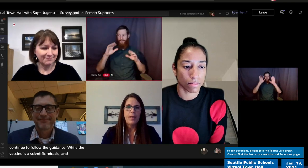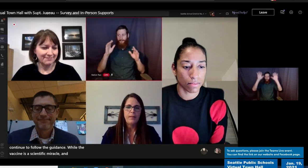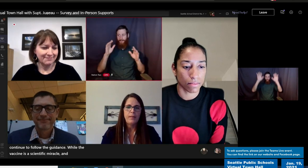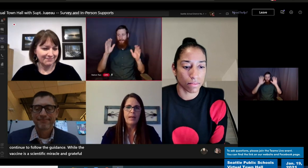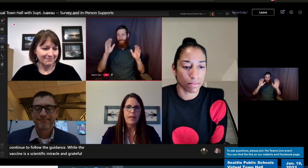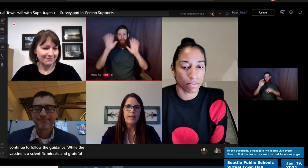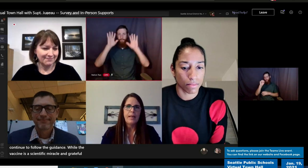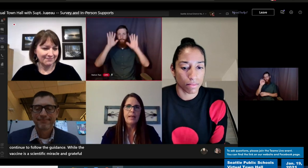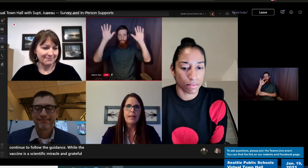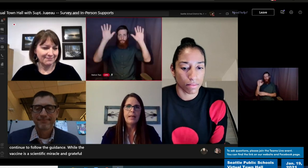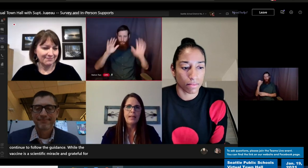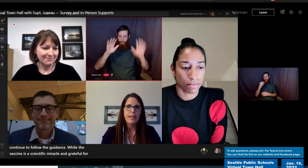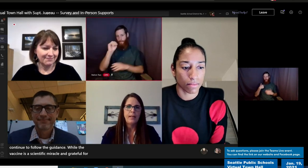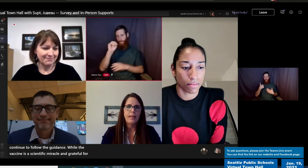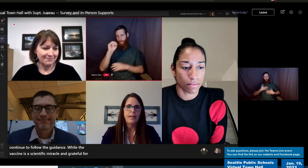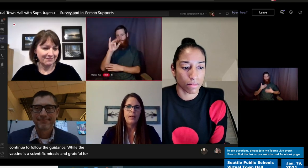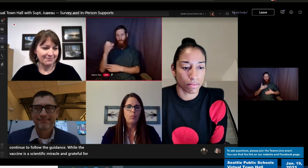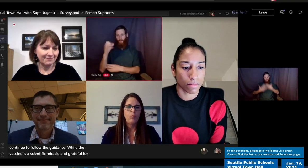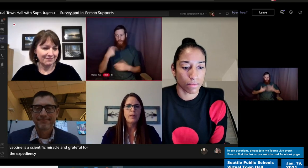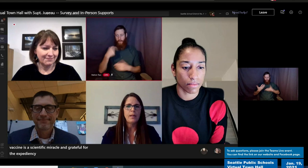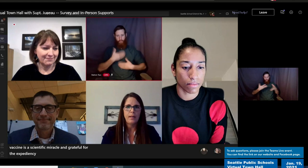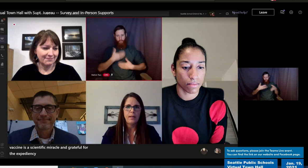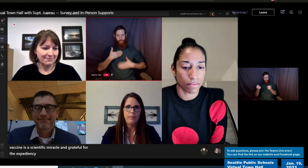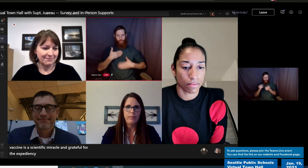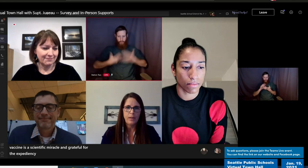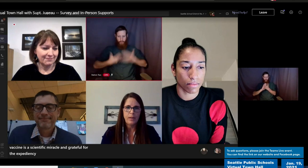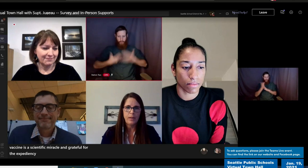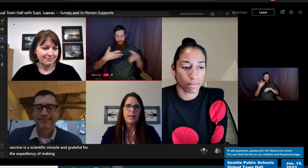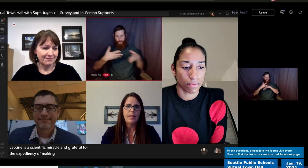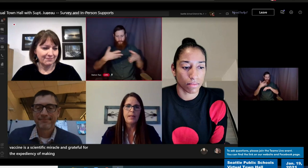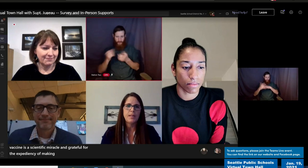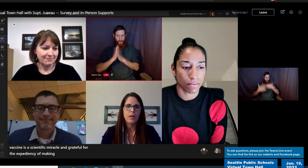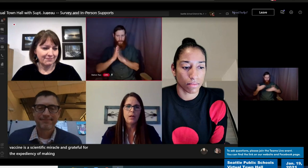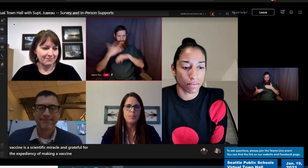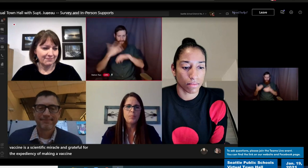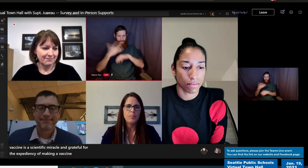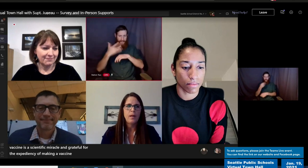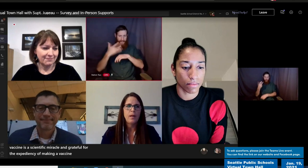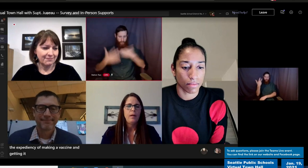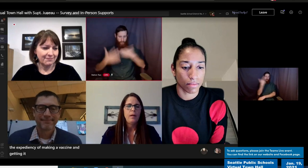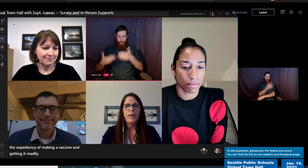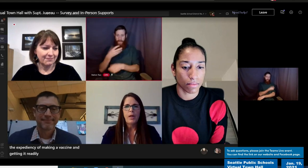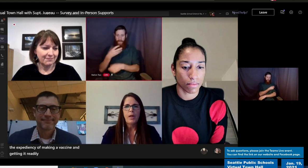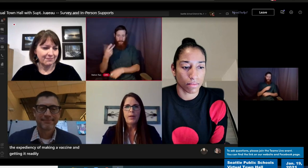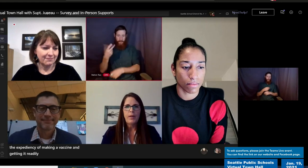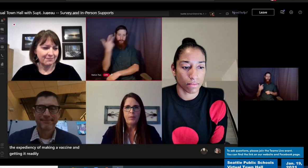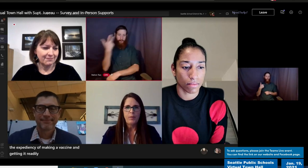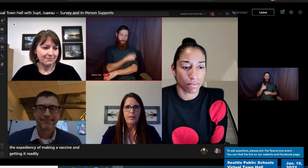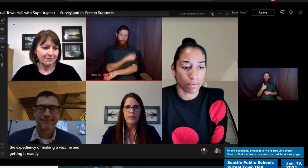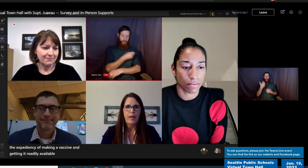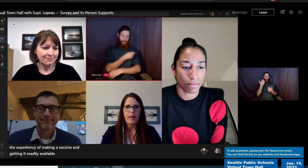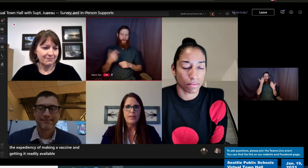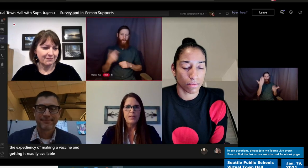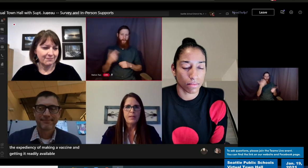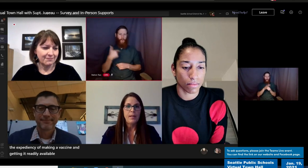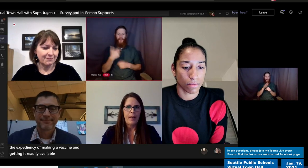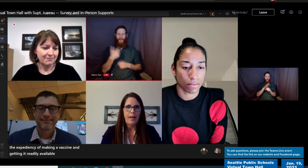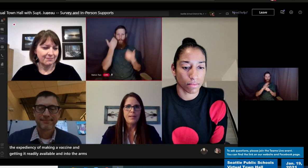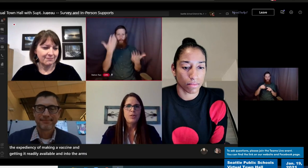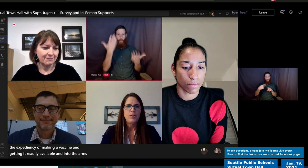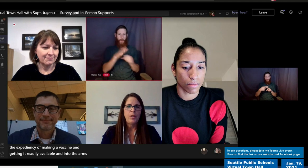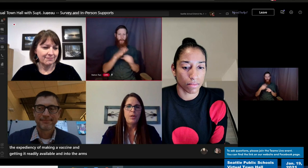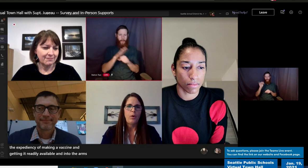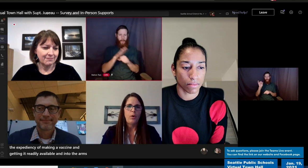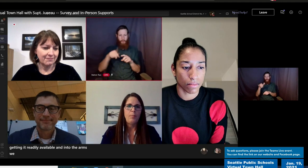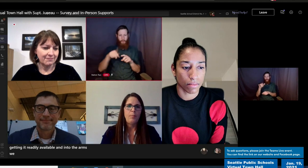a vaccine and getting it readily available and into the arms. We don't know enough about the virus yet to